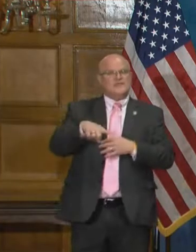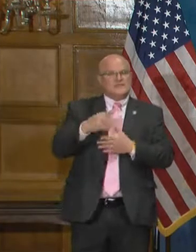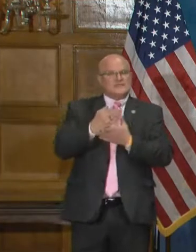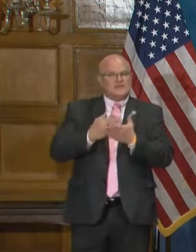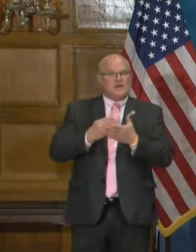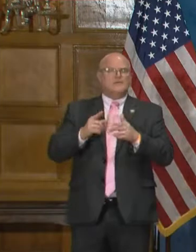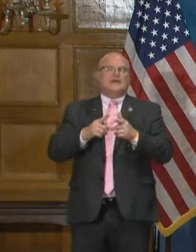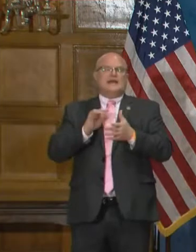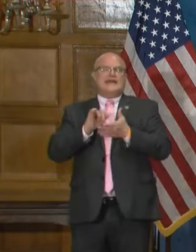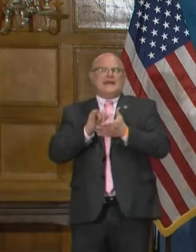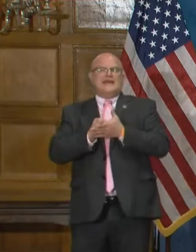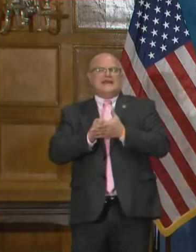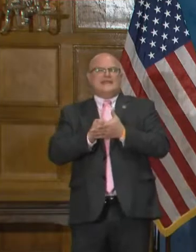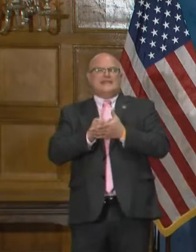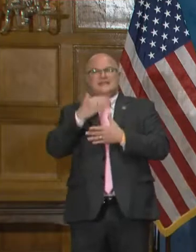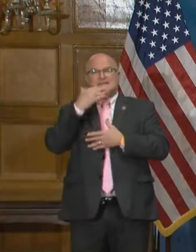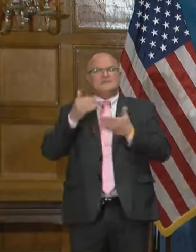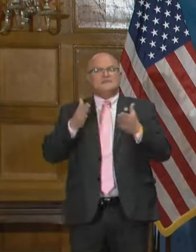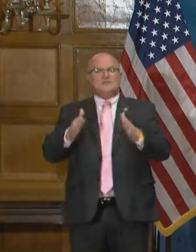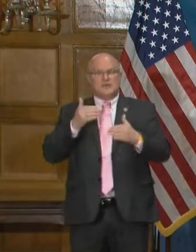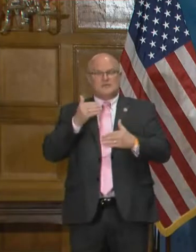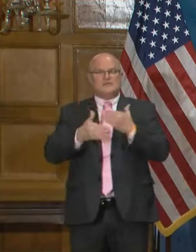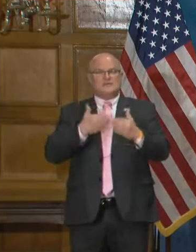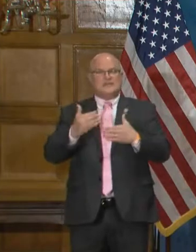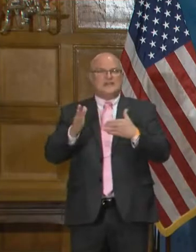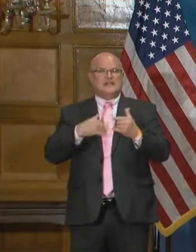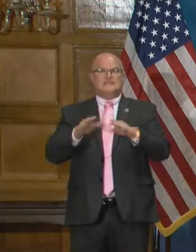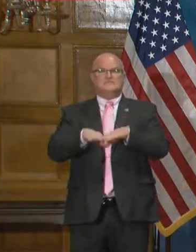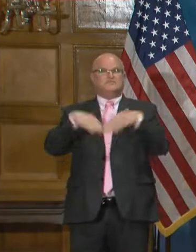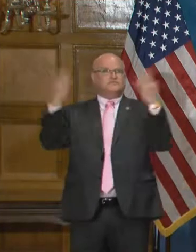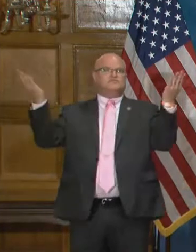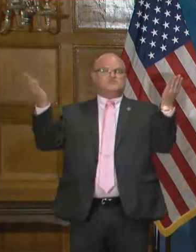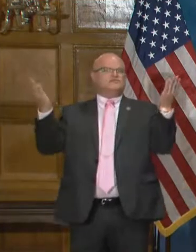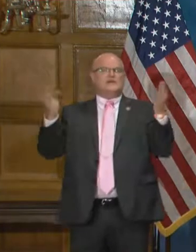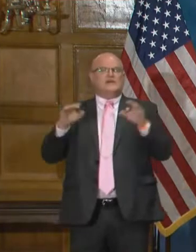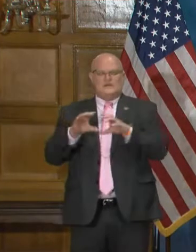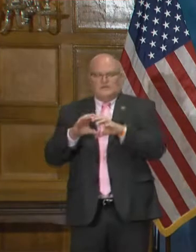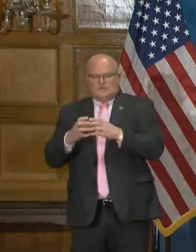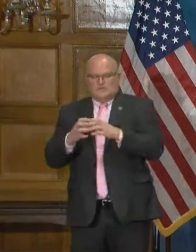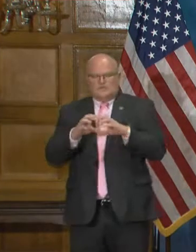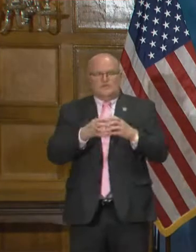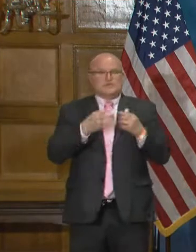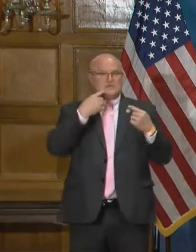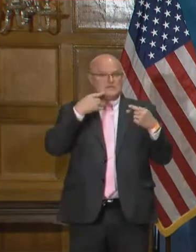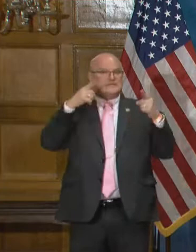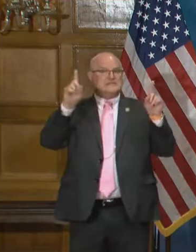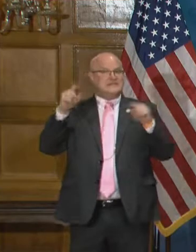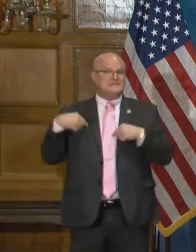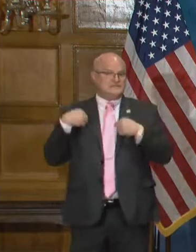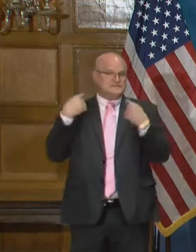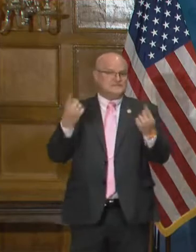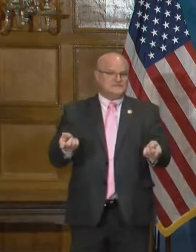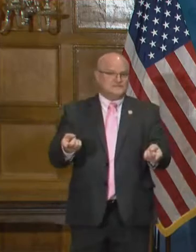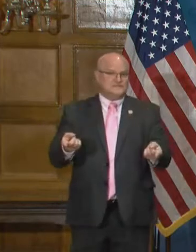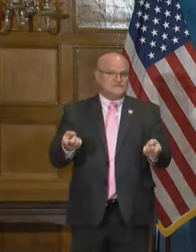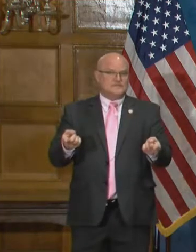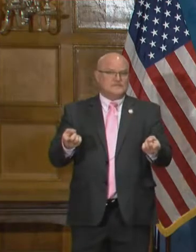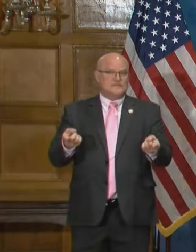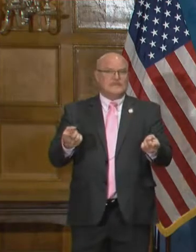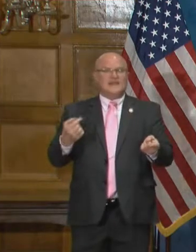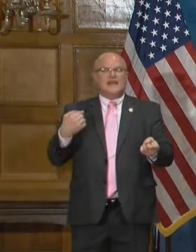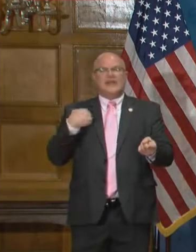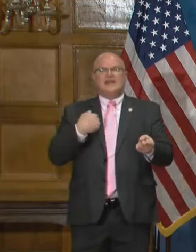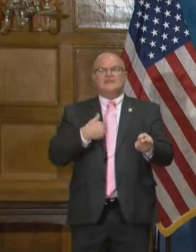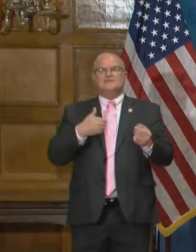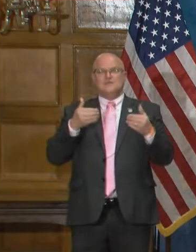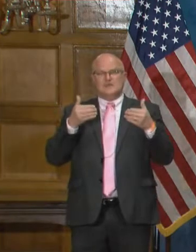And that's the, the, the best way to proceed. And I think it's proven to be, uh, somewhat successful. Um, you know, as